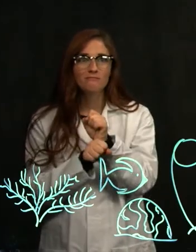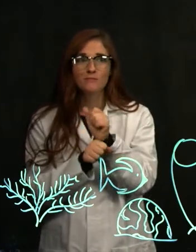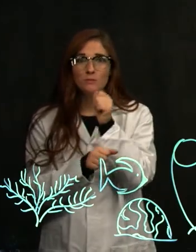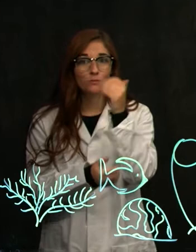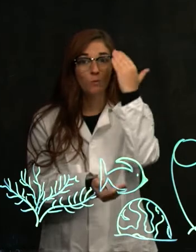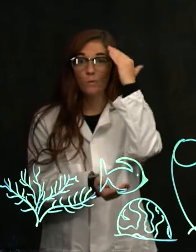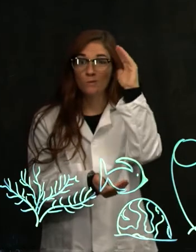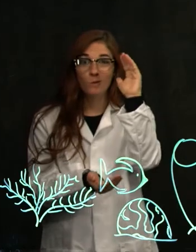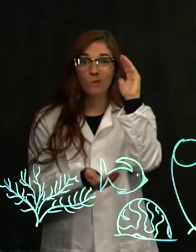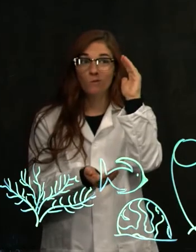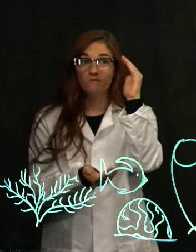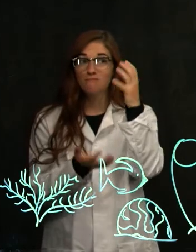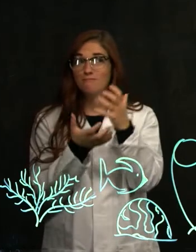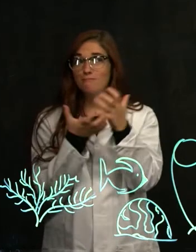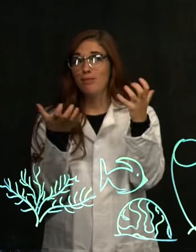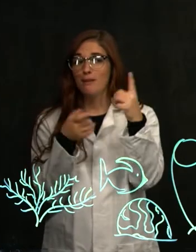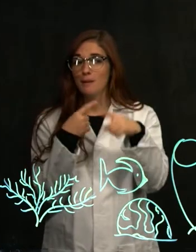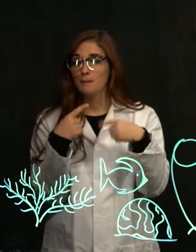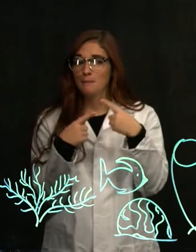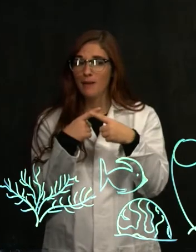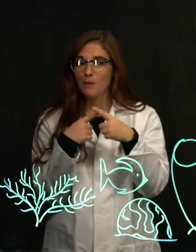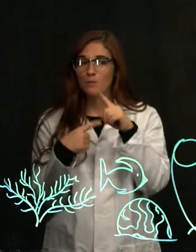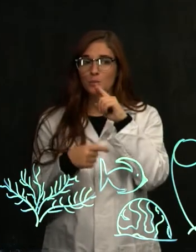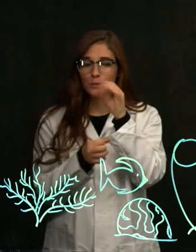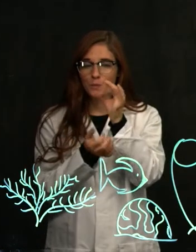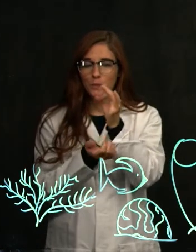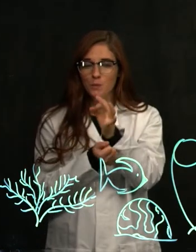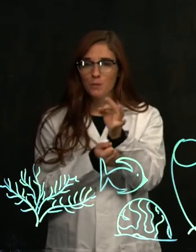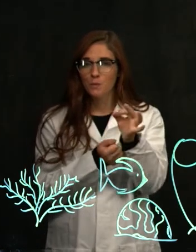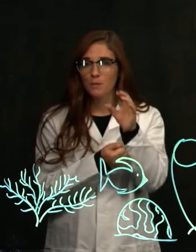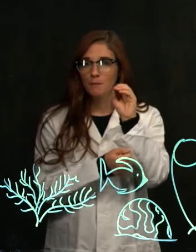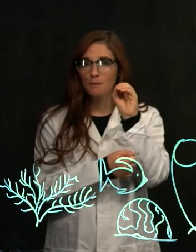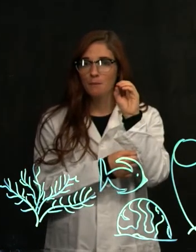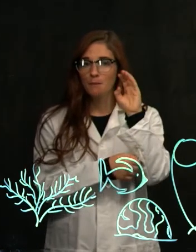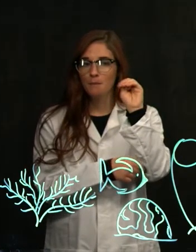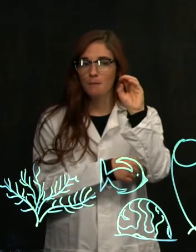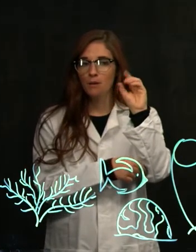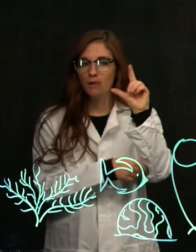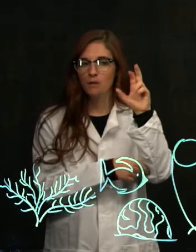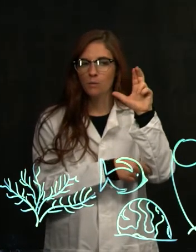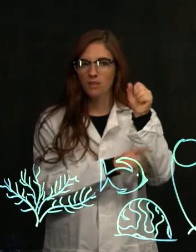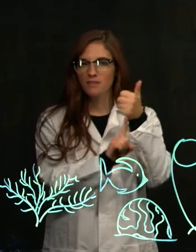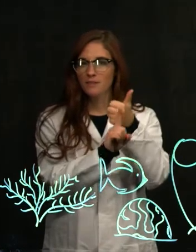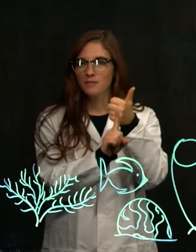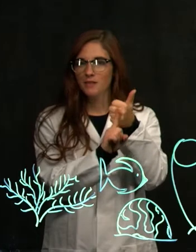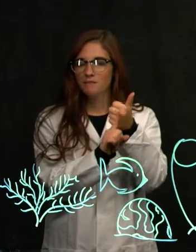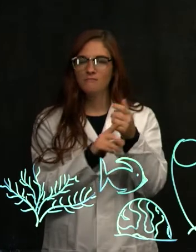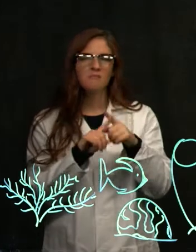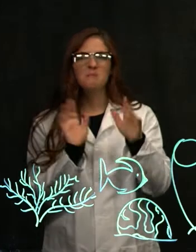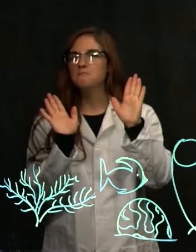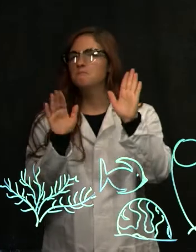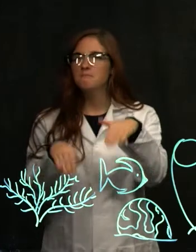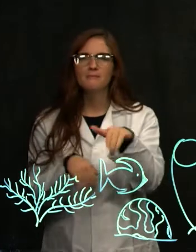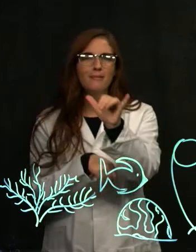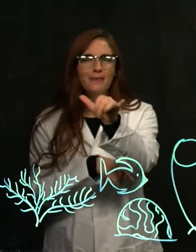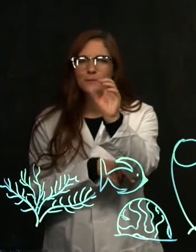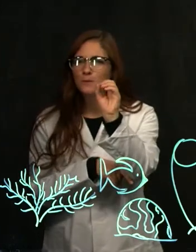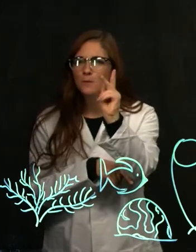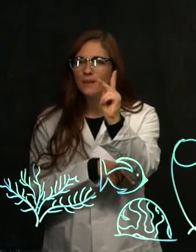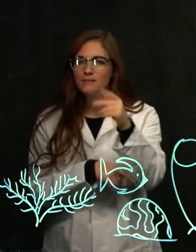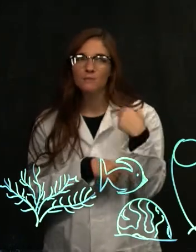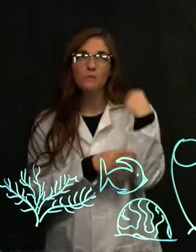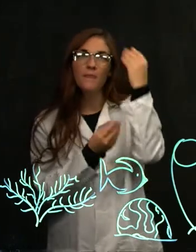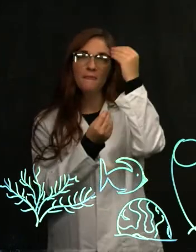much about the molecules itself. But that's okay because you can think of it